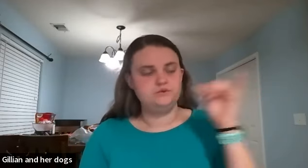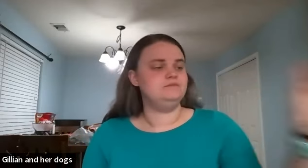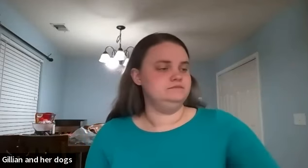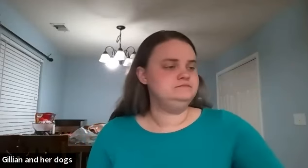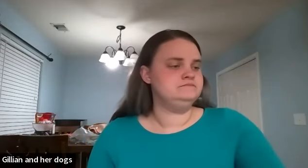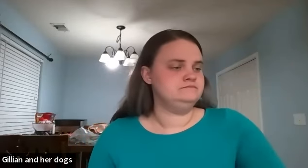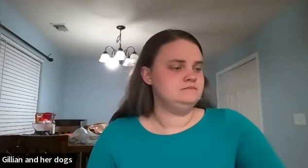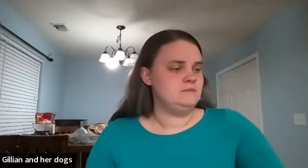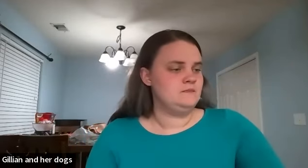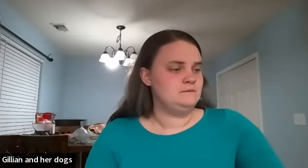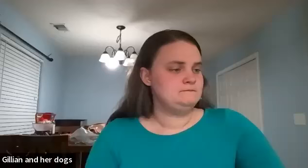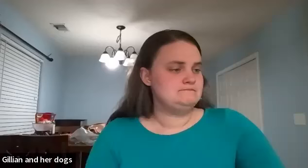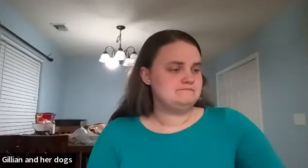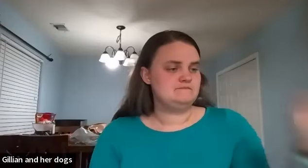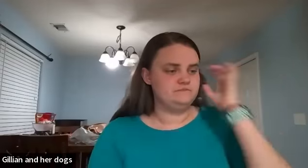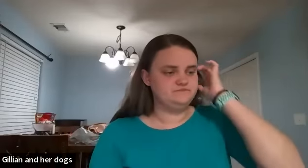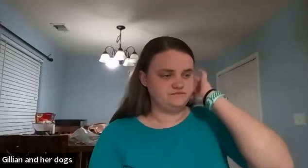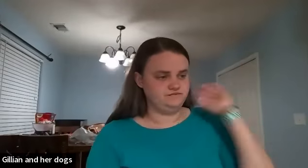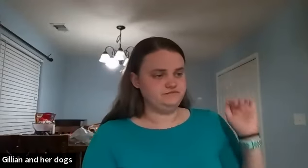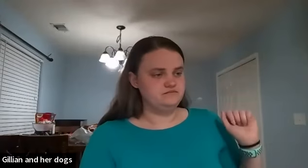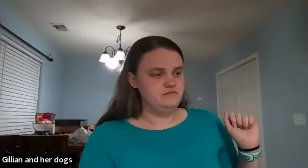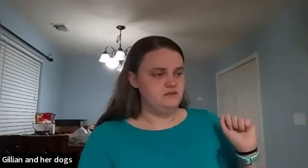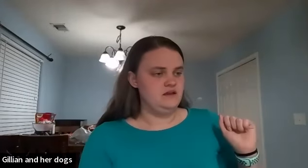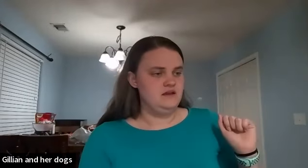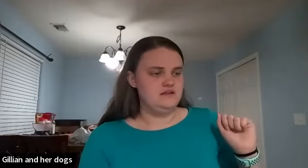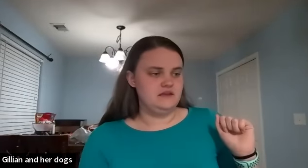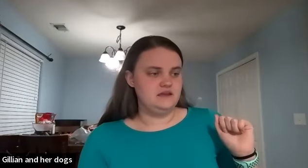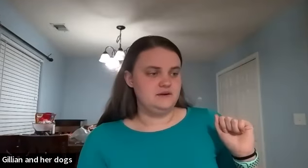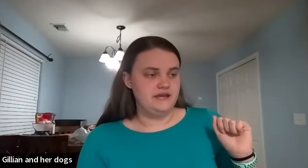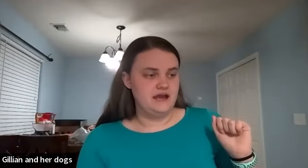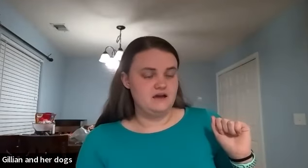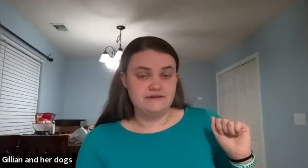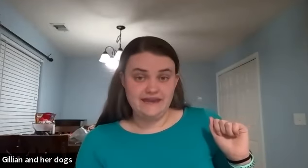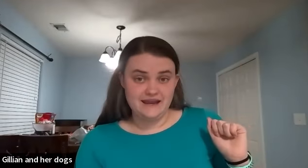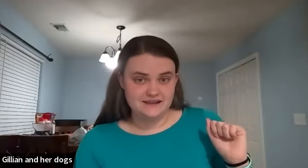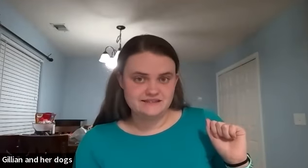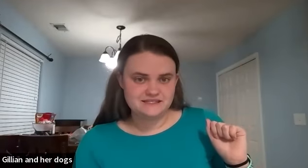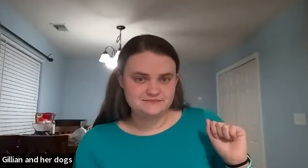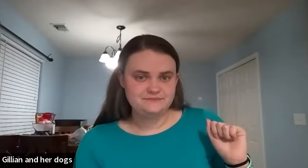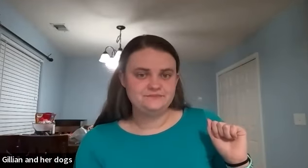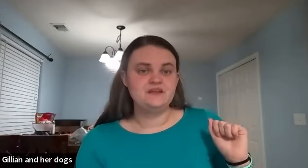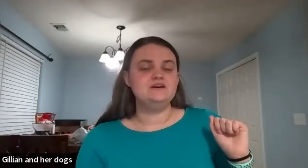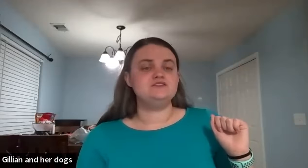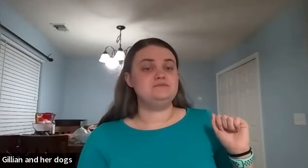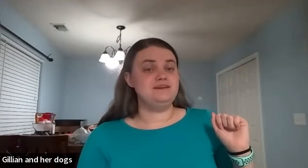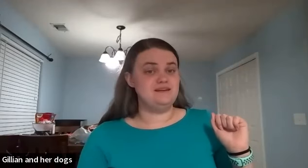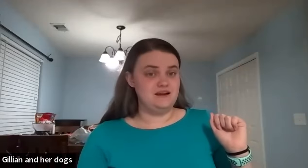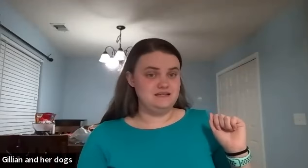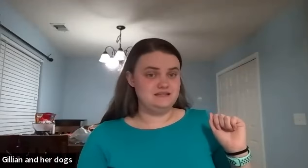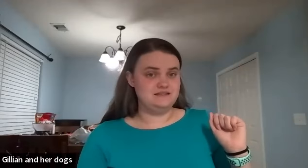then we have nice so nice